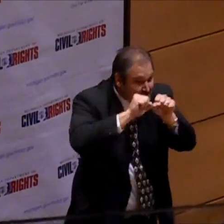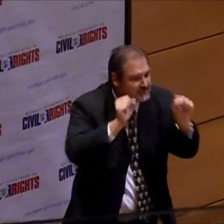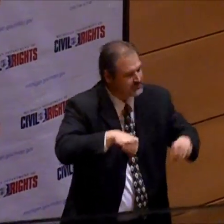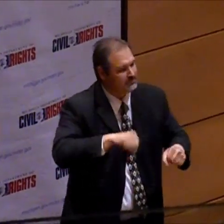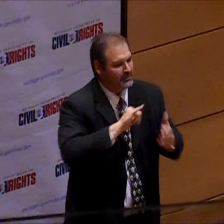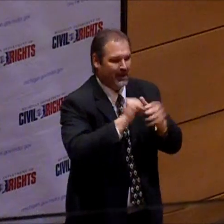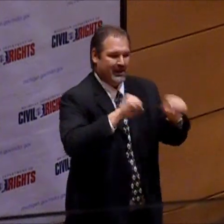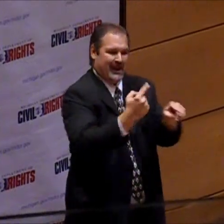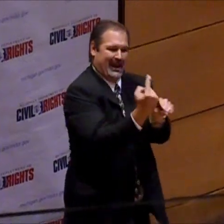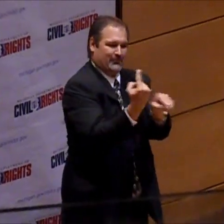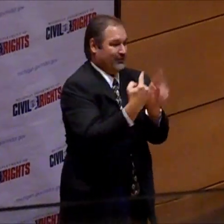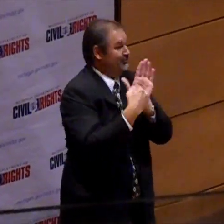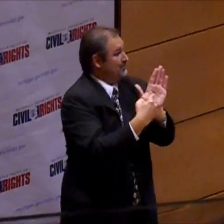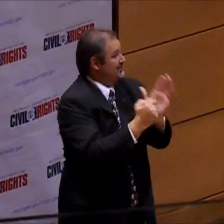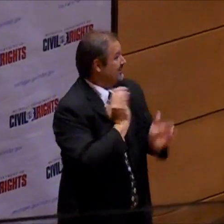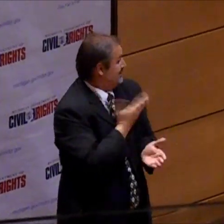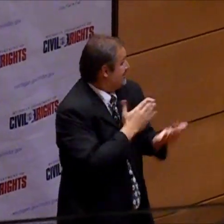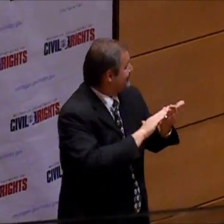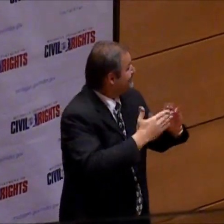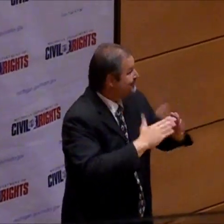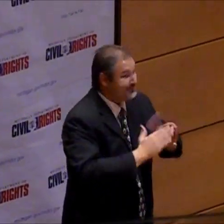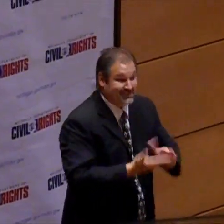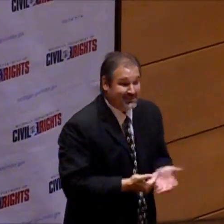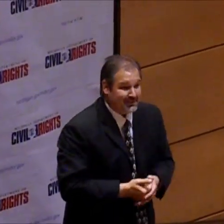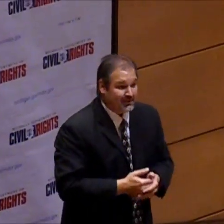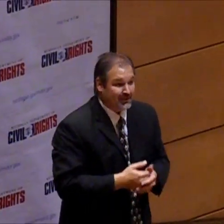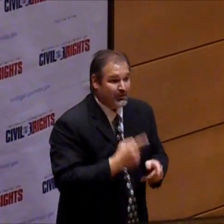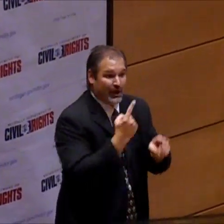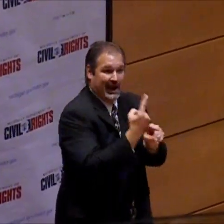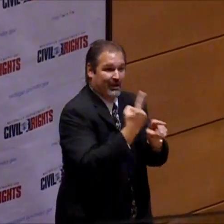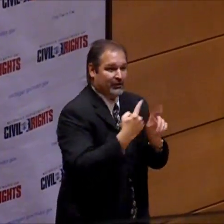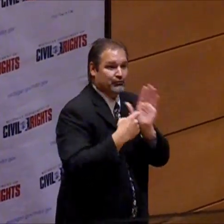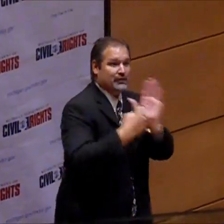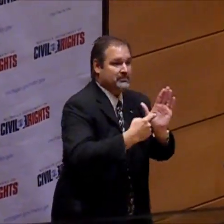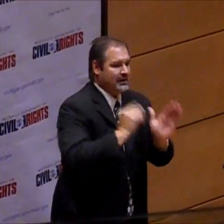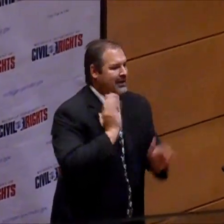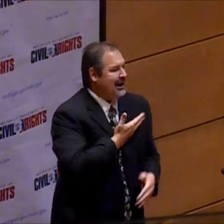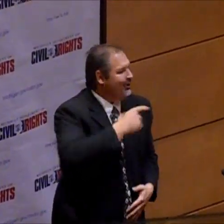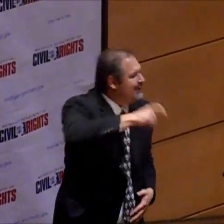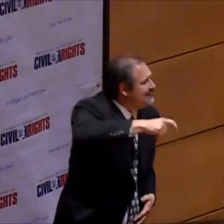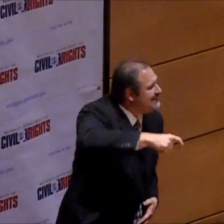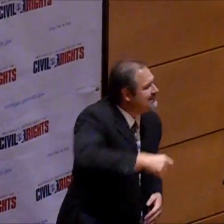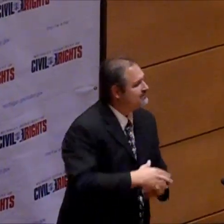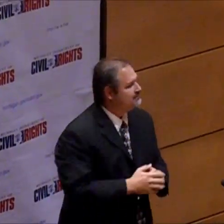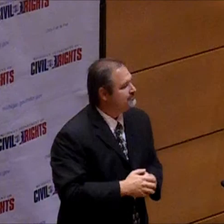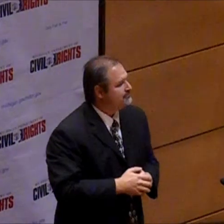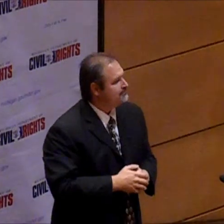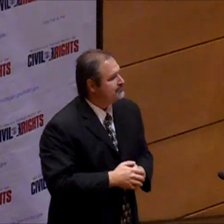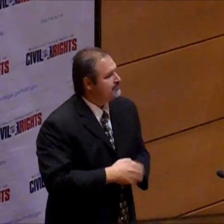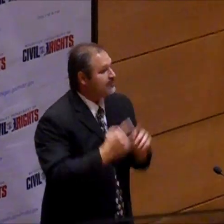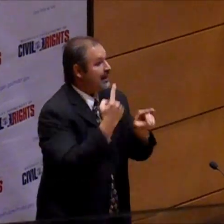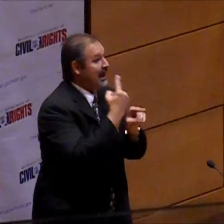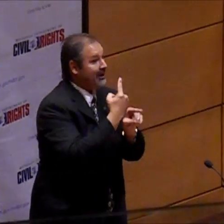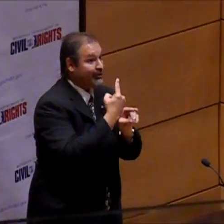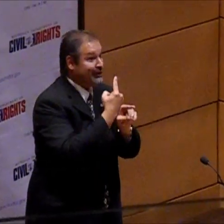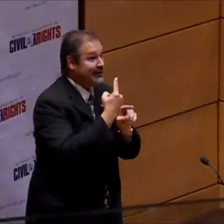Within the government system. Within the forces. You need the right representation. I'm up here representing our community. I'm up here representing our needs.